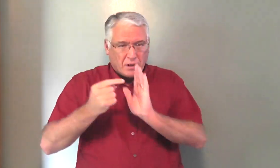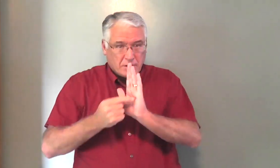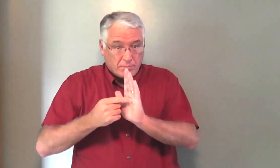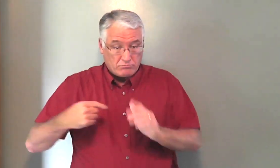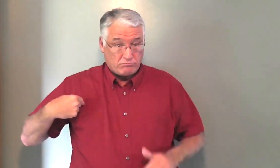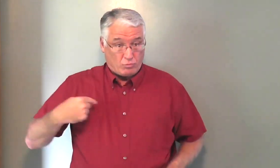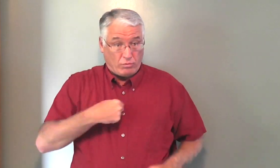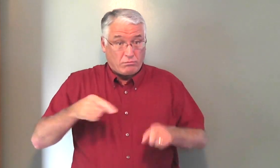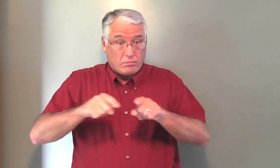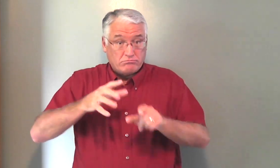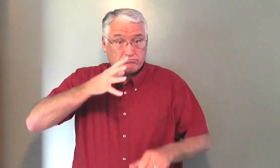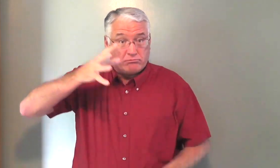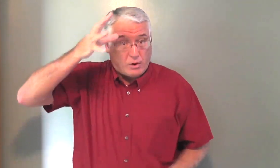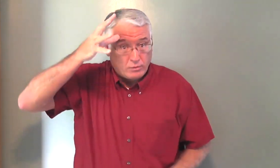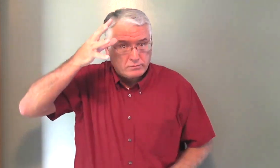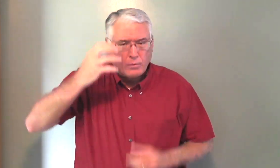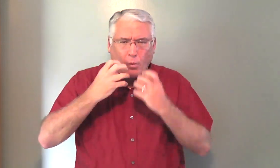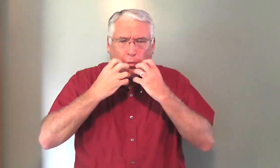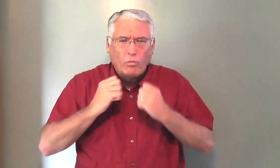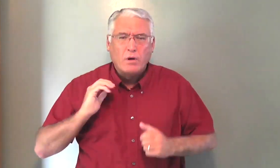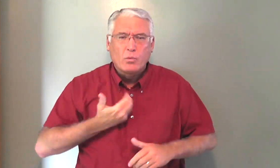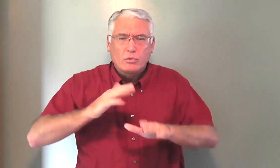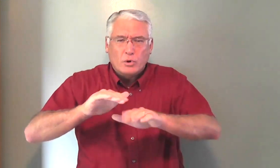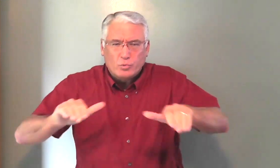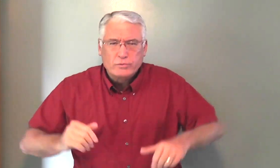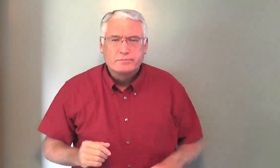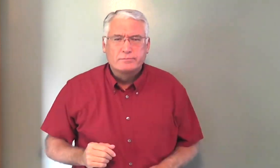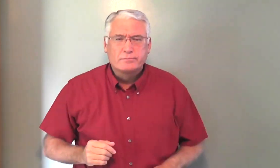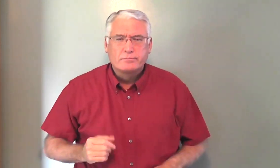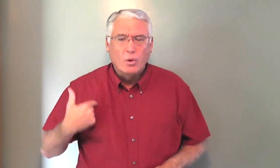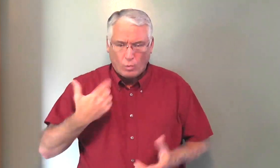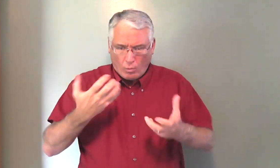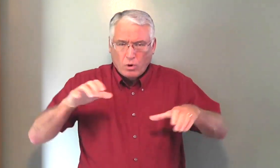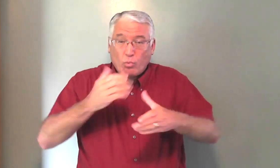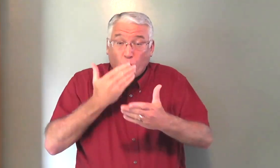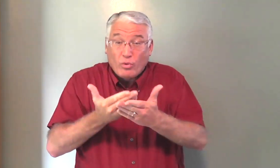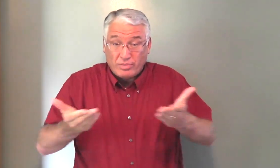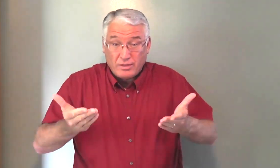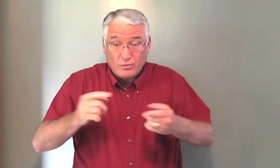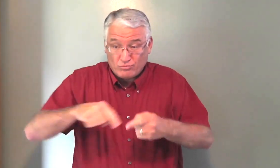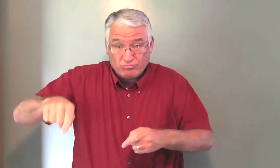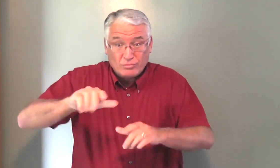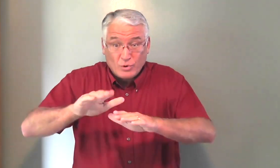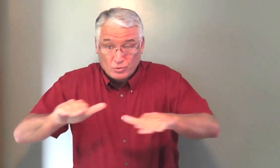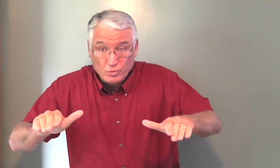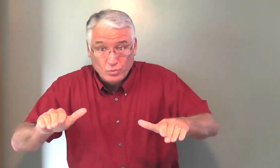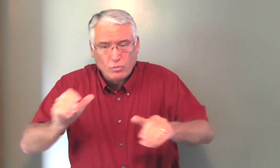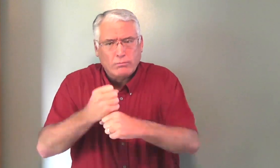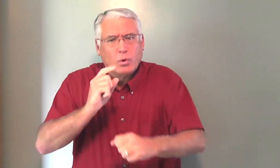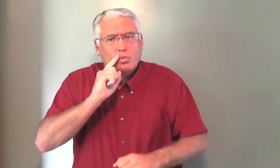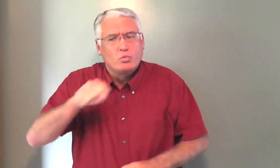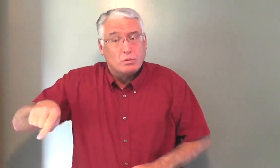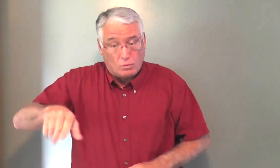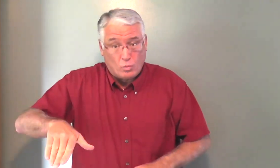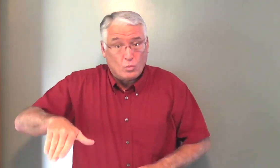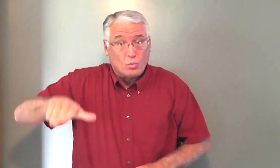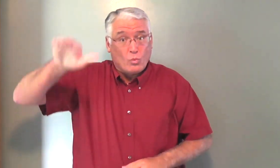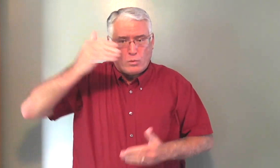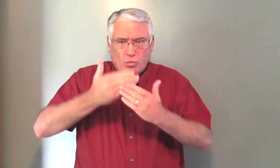For example, we as parents adore our children. We want to do good things for them. To have our children, to